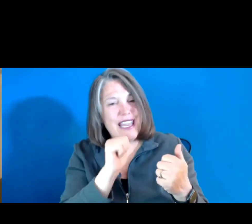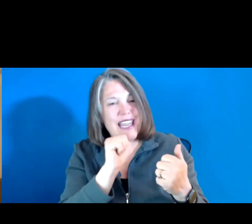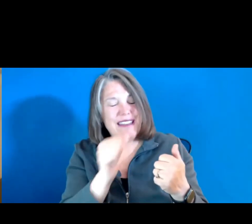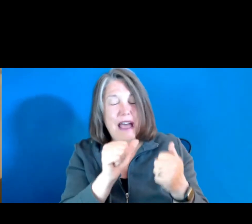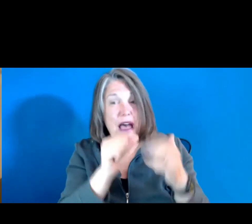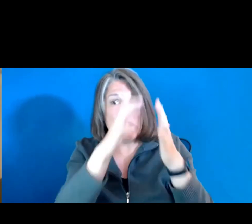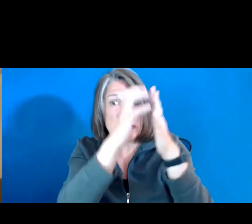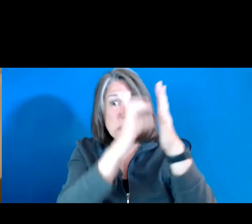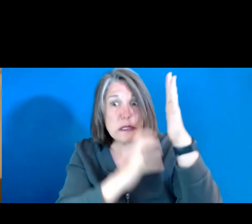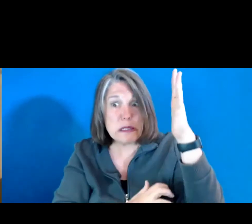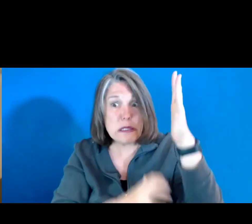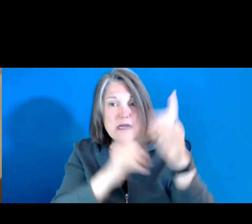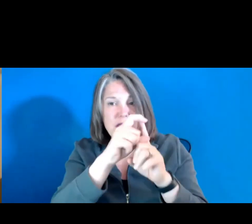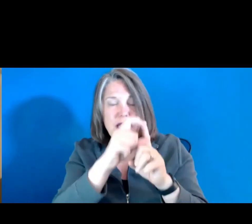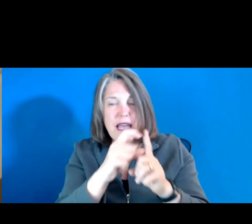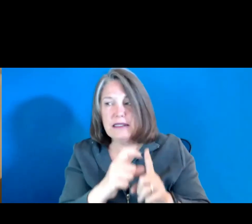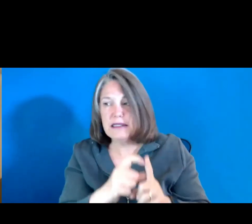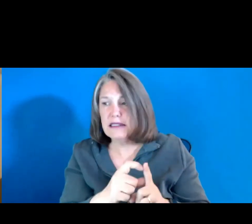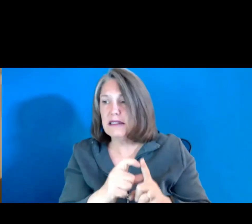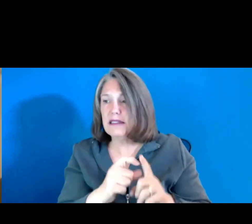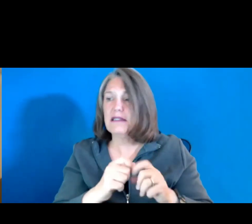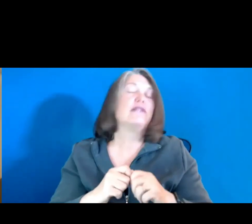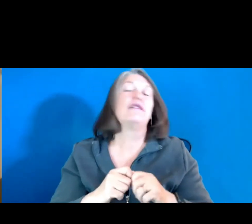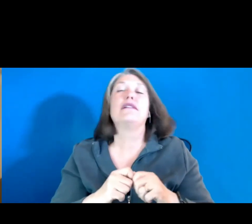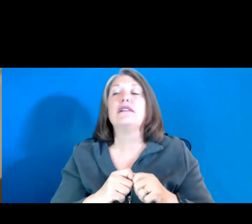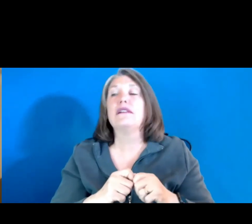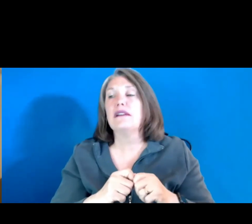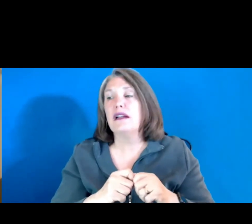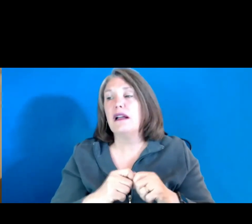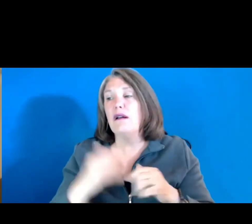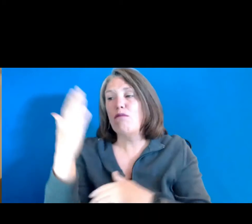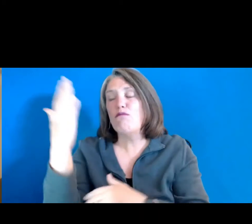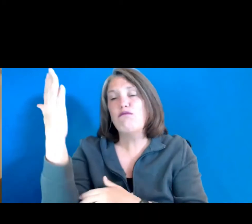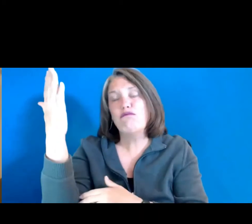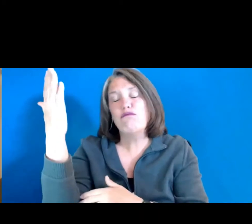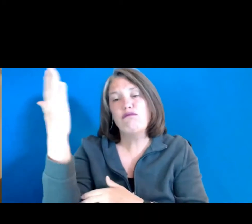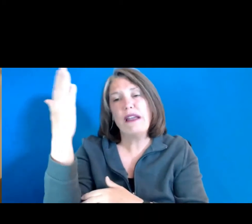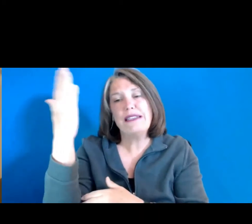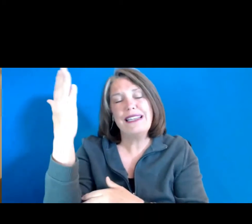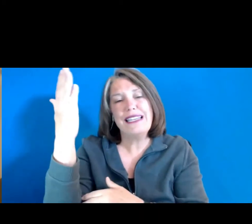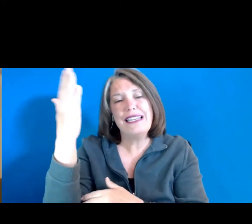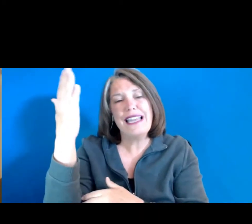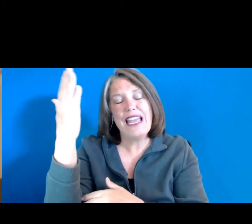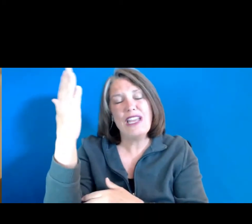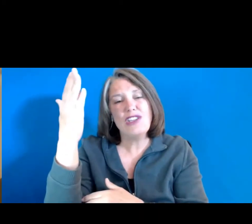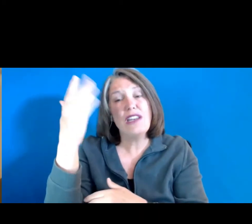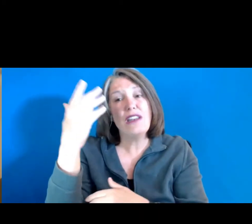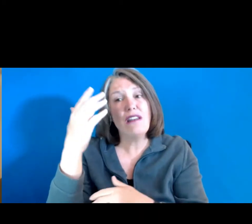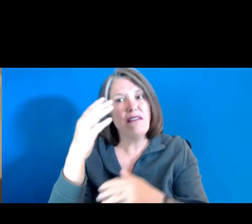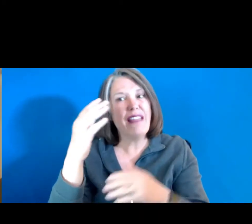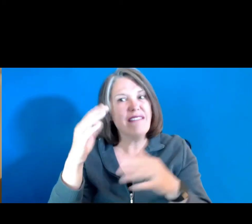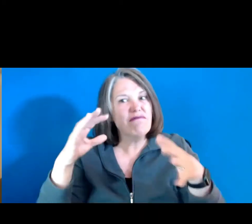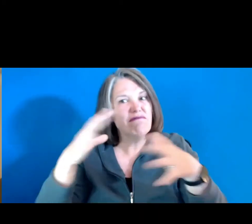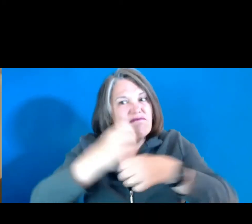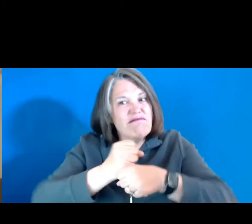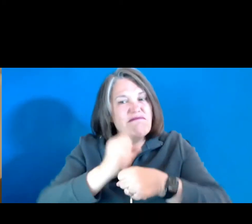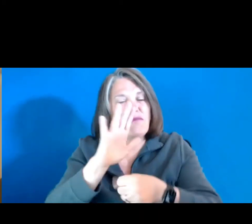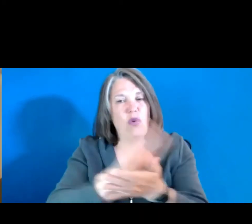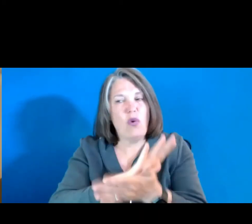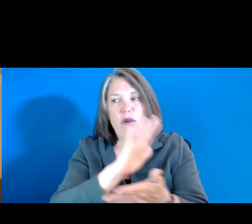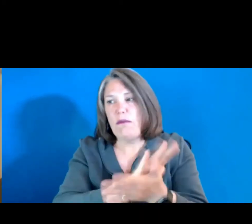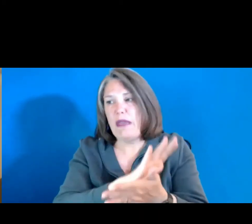-intensive presentation of the essence of your paper, and